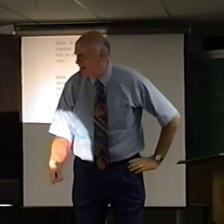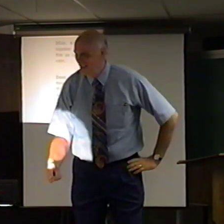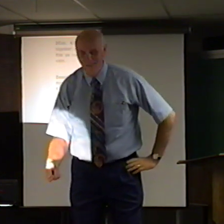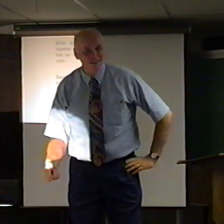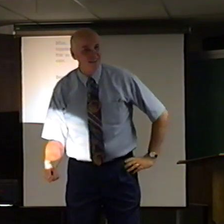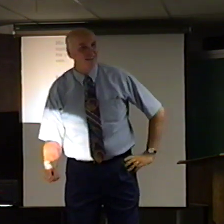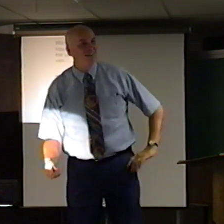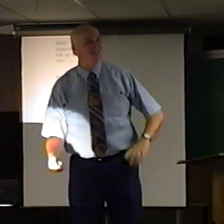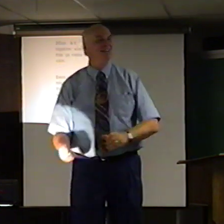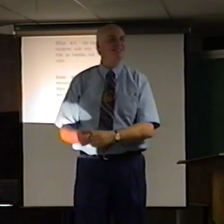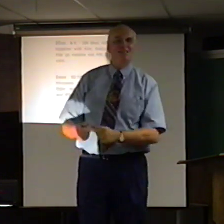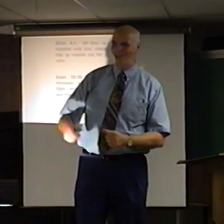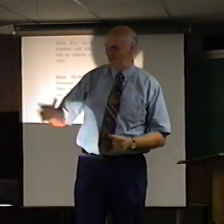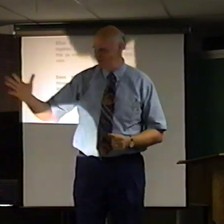Hey, let's go.